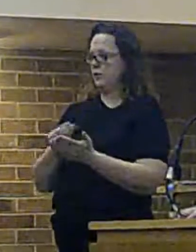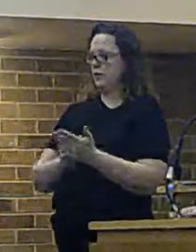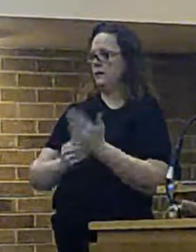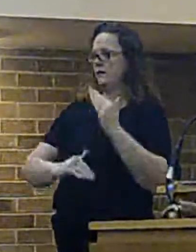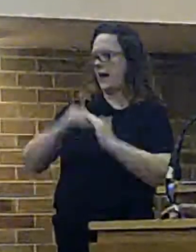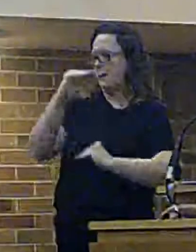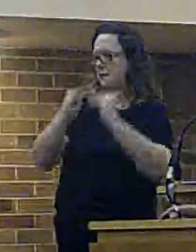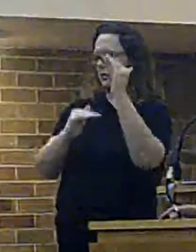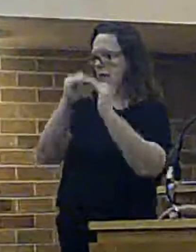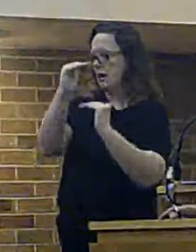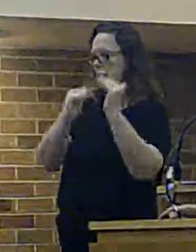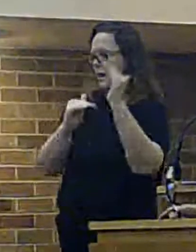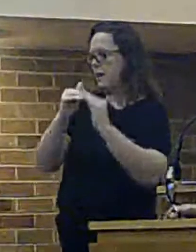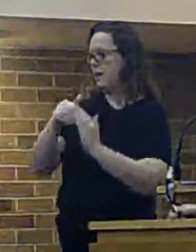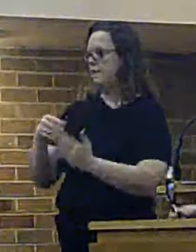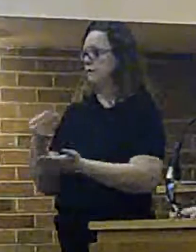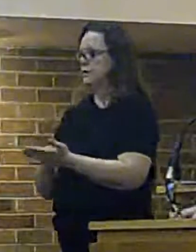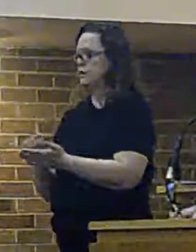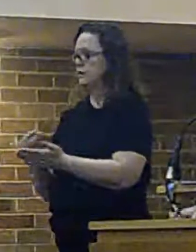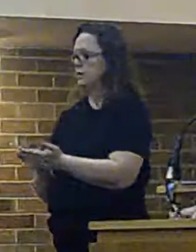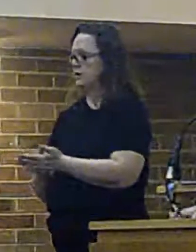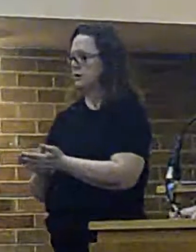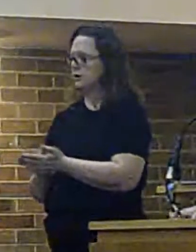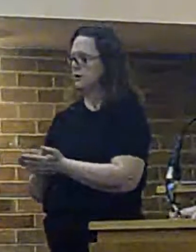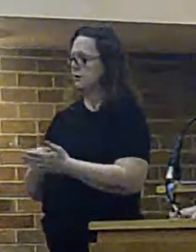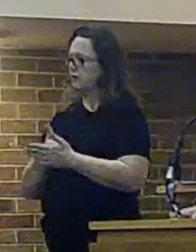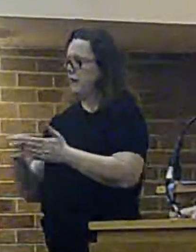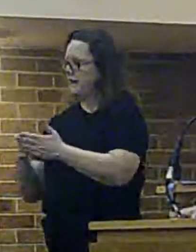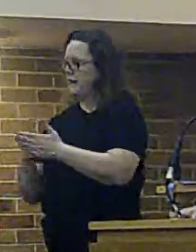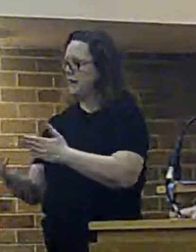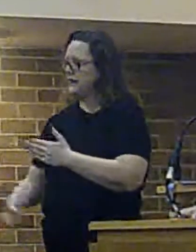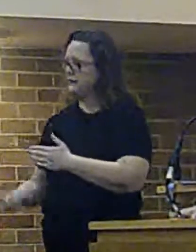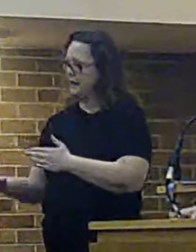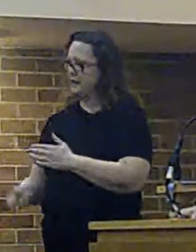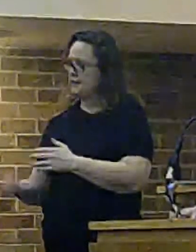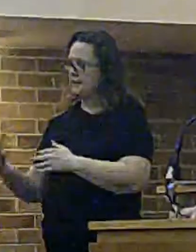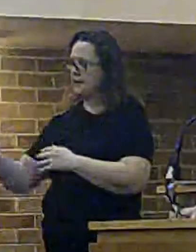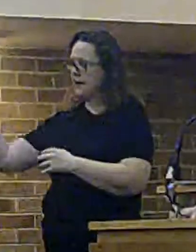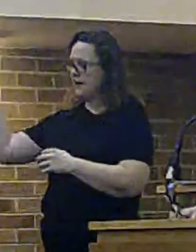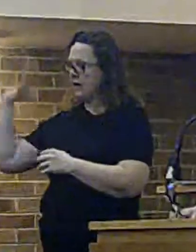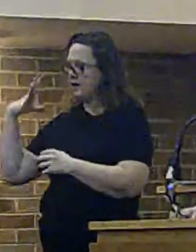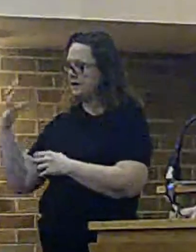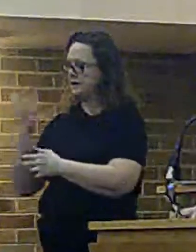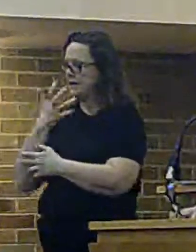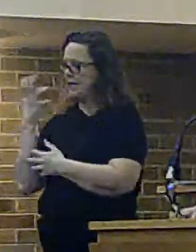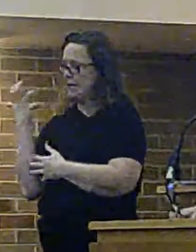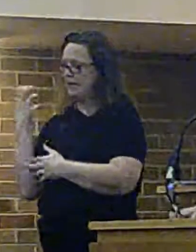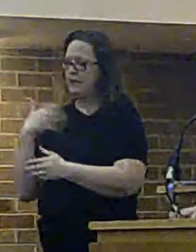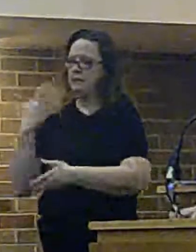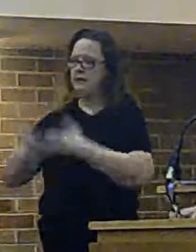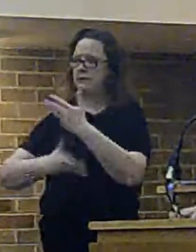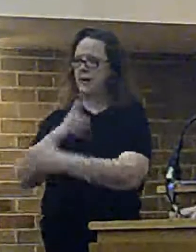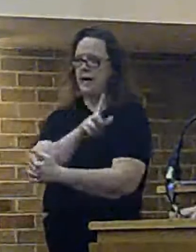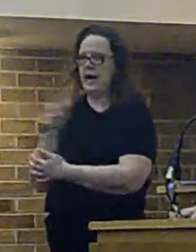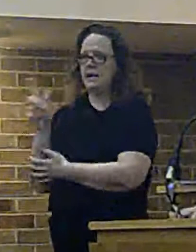Clearly, will take Prescott as the example. Assuming planning permission is granted and we start to build.